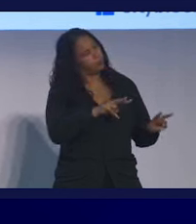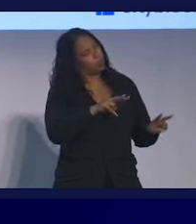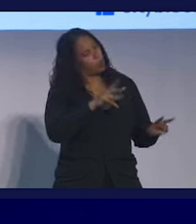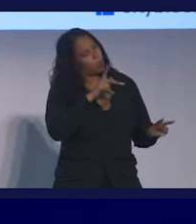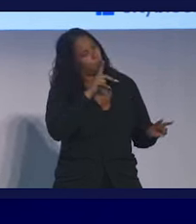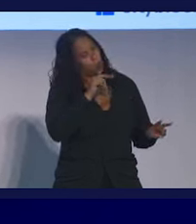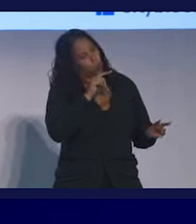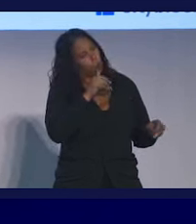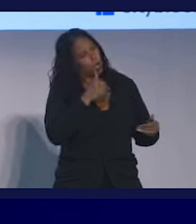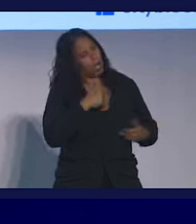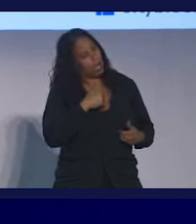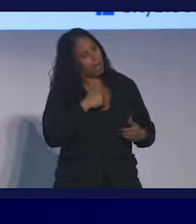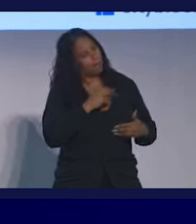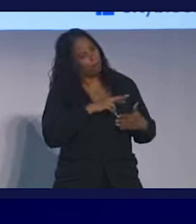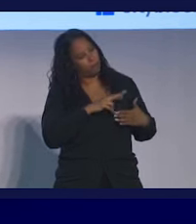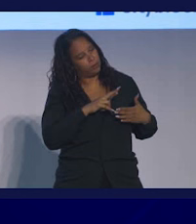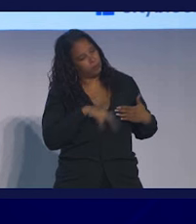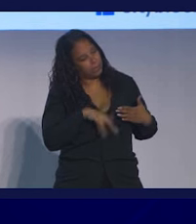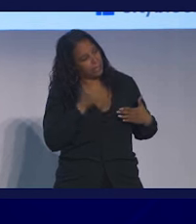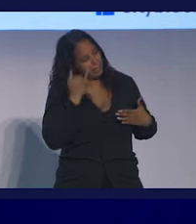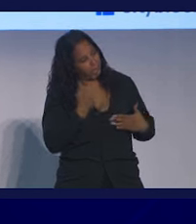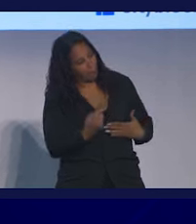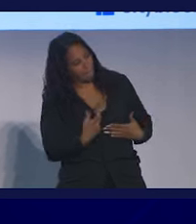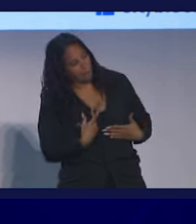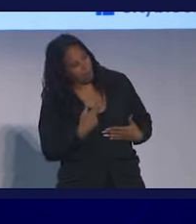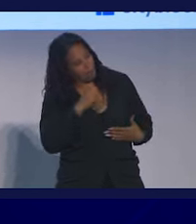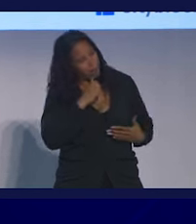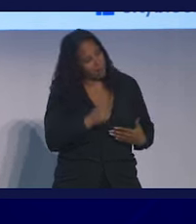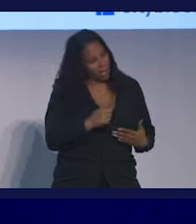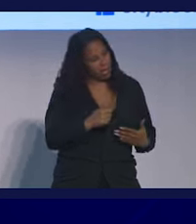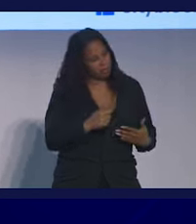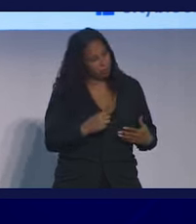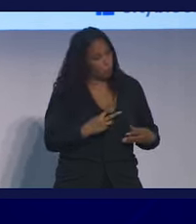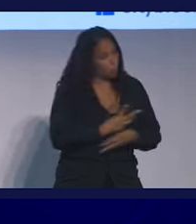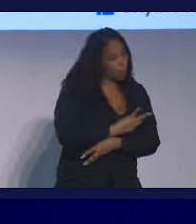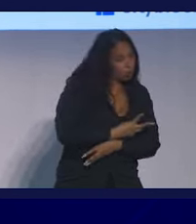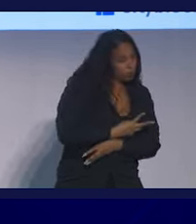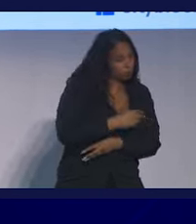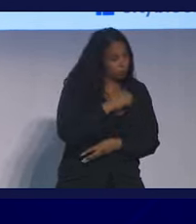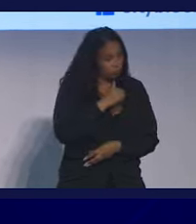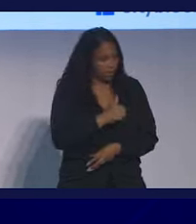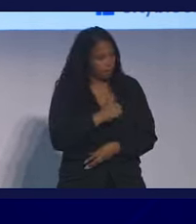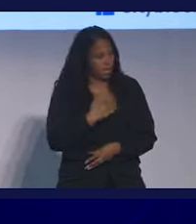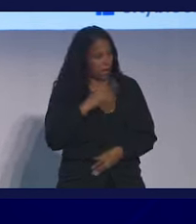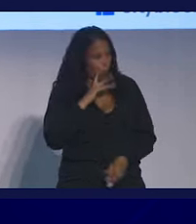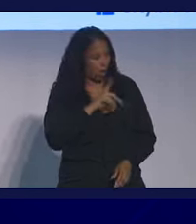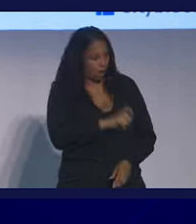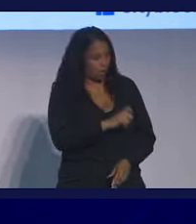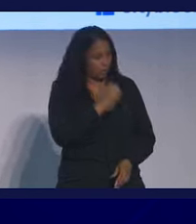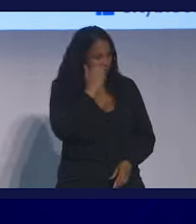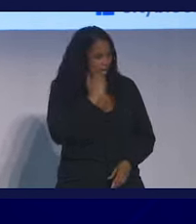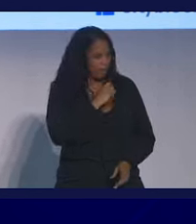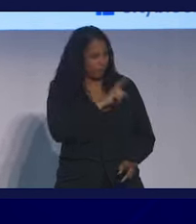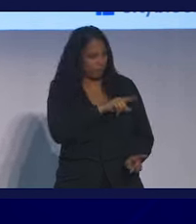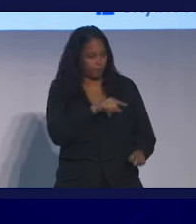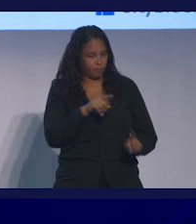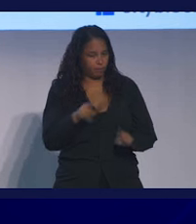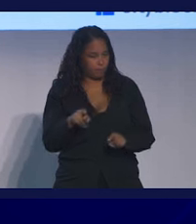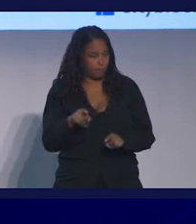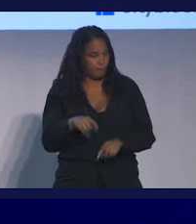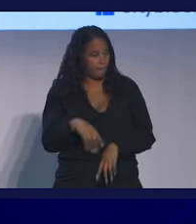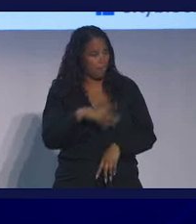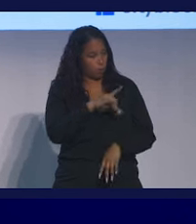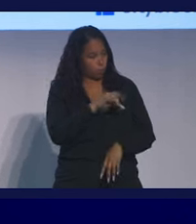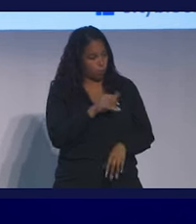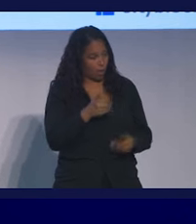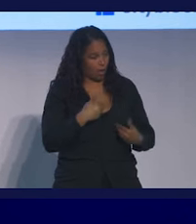who was going to get readmitted, who was going to come back in worse condition based on two questions. I would ask every patient I admitted, do you have a